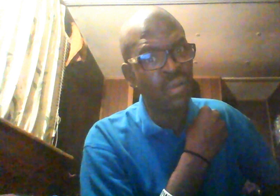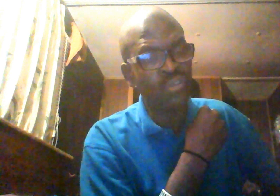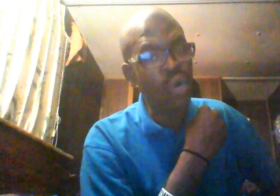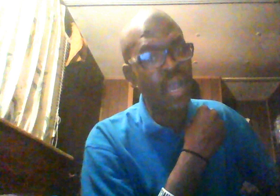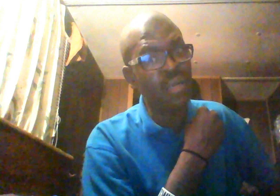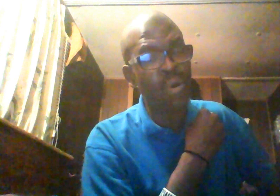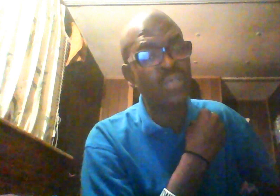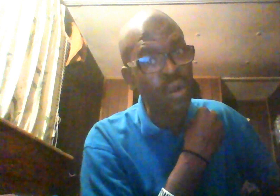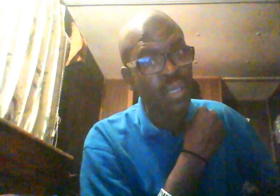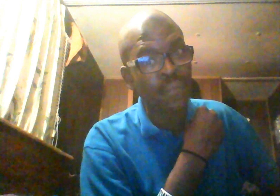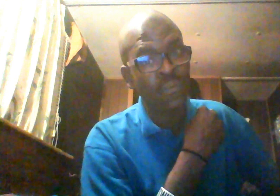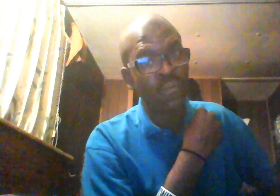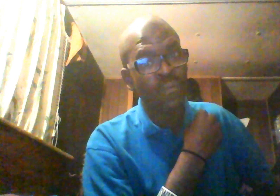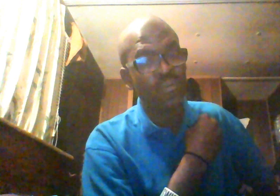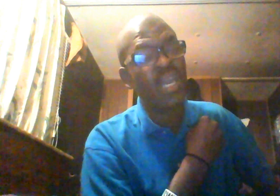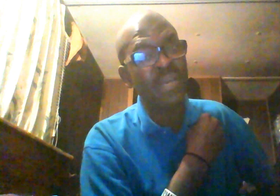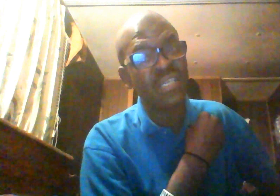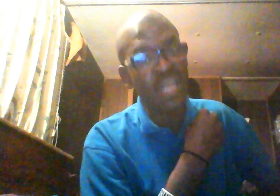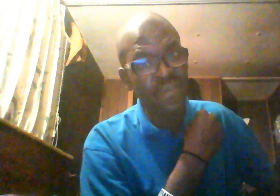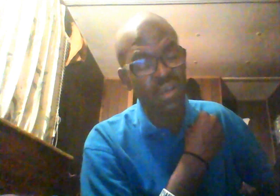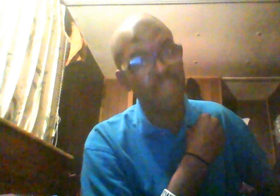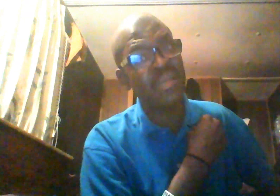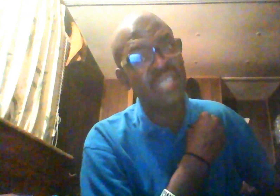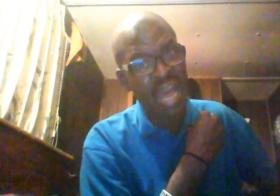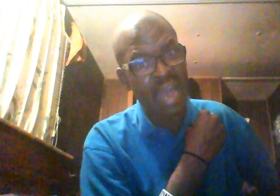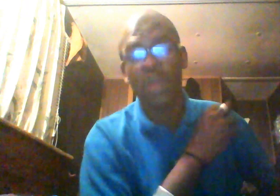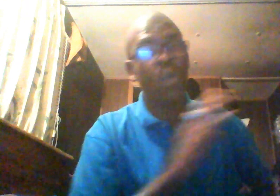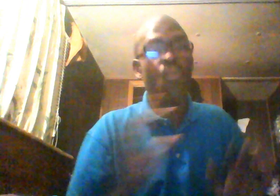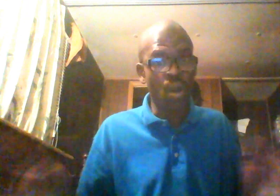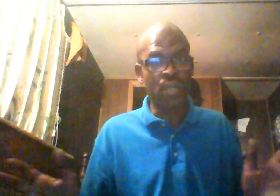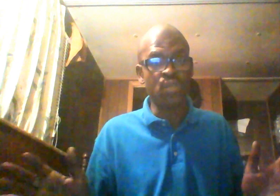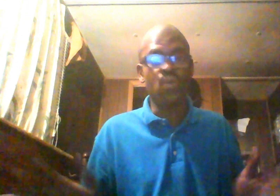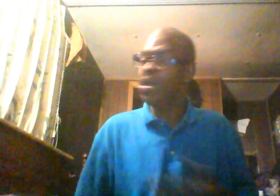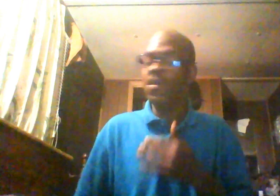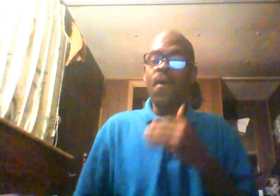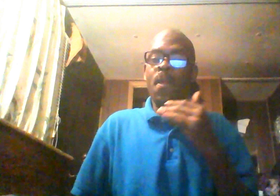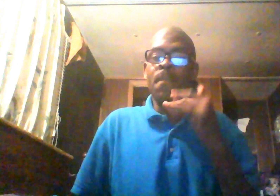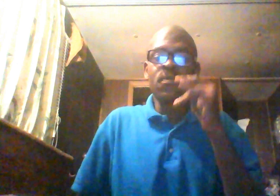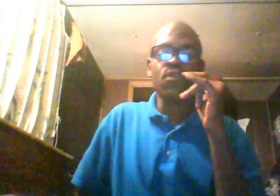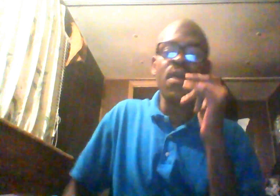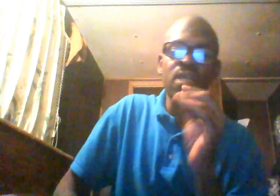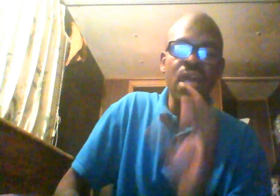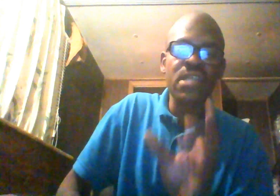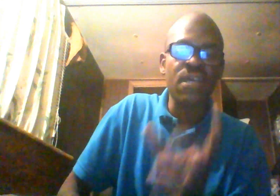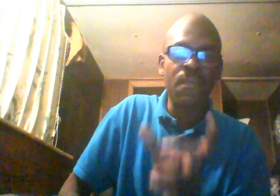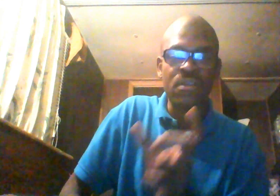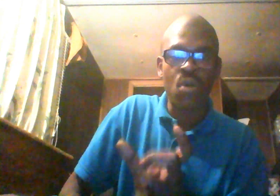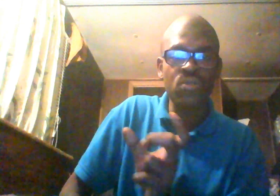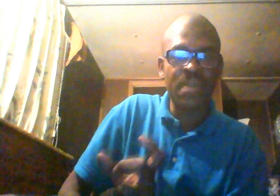Joe had them boys working. Get busy living or get busy dying. One of the two. So, there was a lot of stuff about the older black